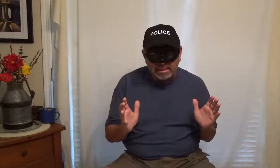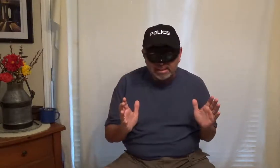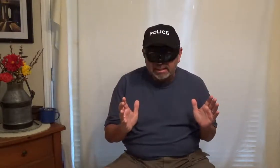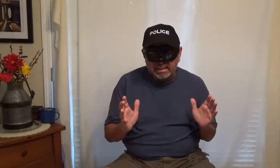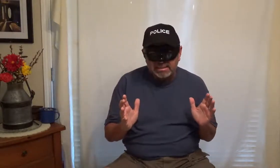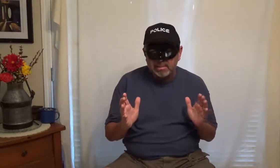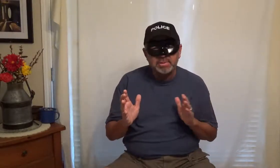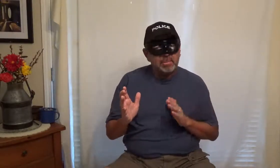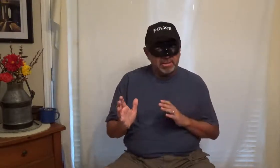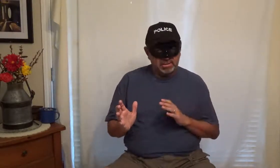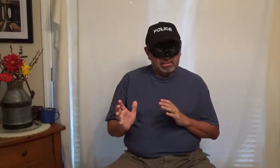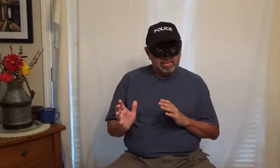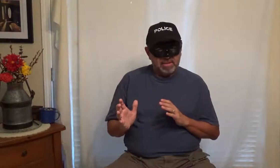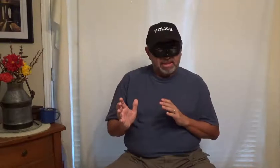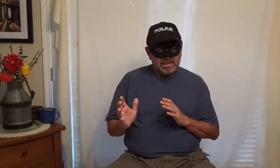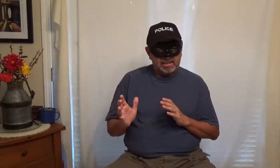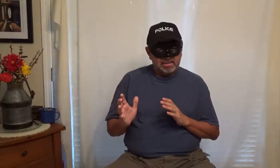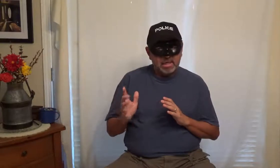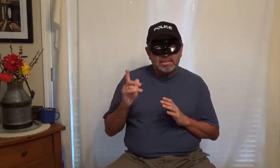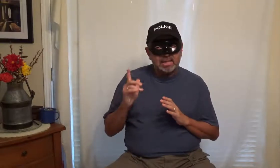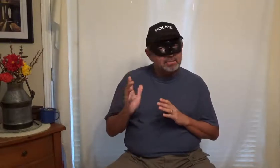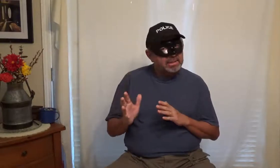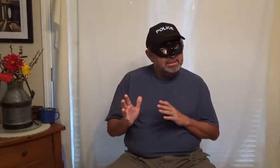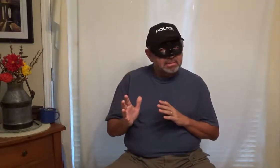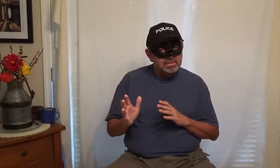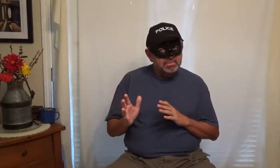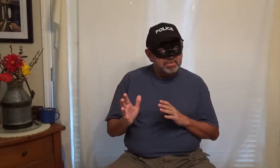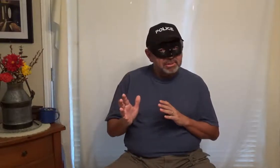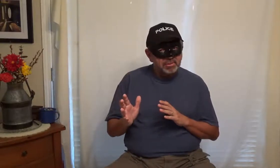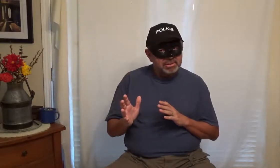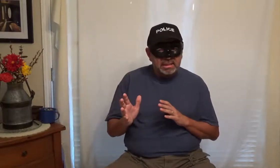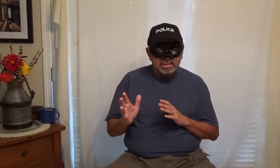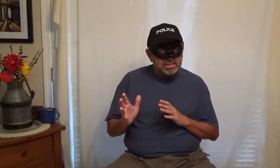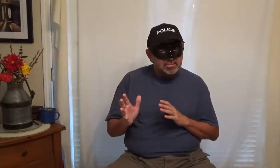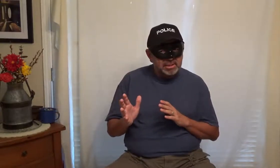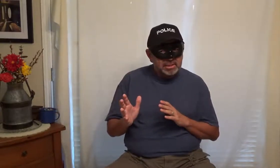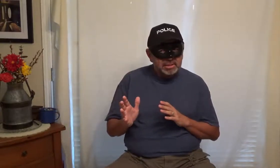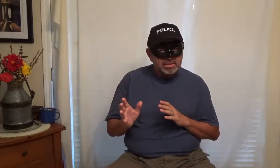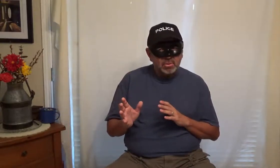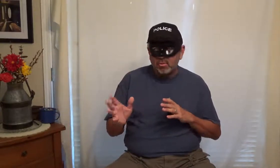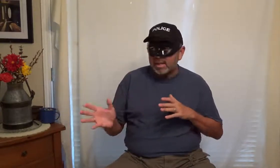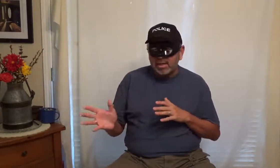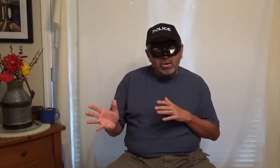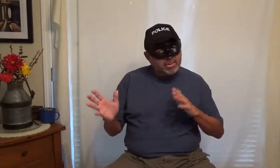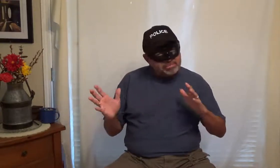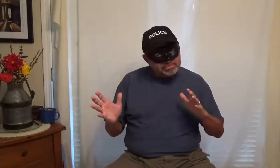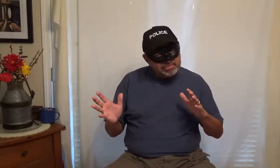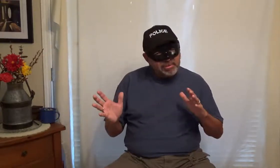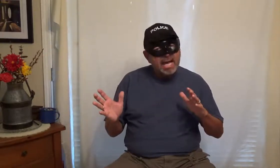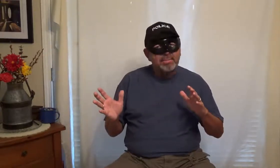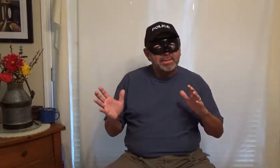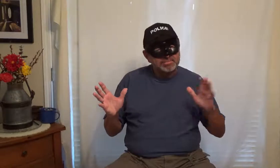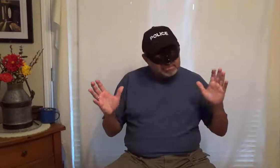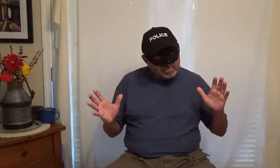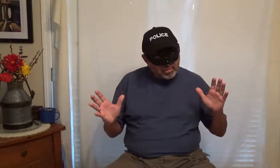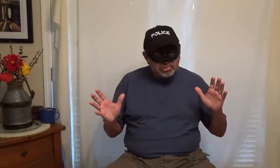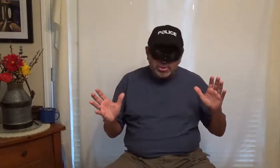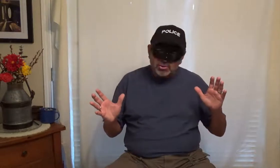something's up here and so it's God telling me that there's people out there with guns or something so we're ready to go but nothing happened everything was cool